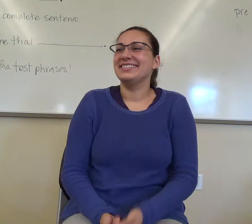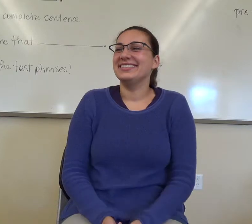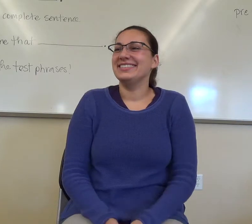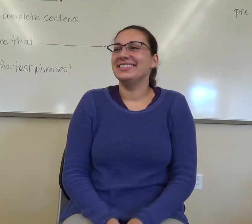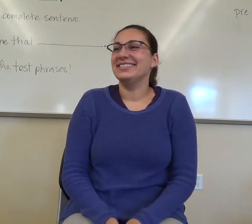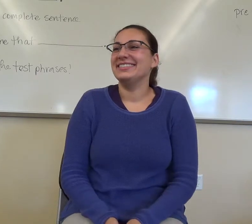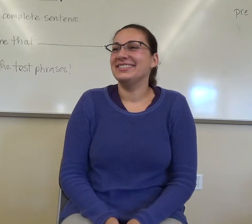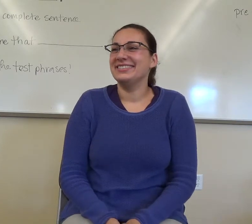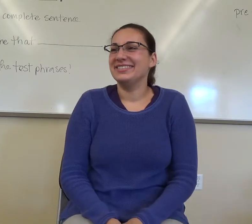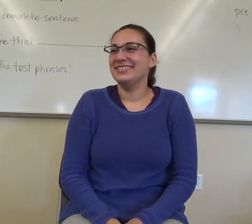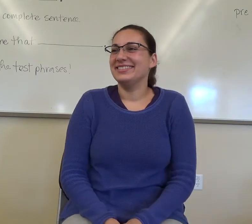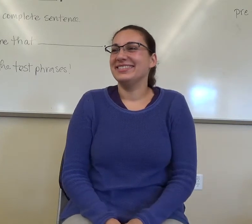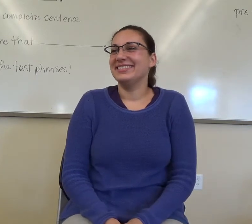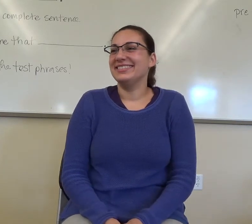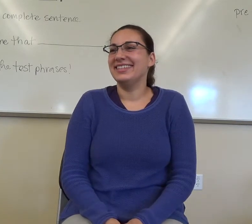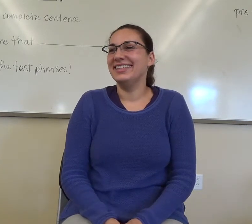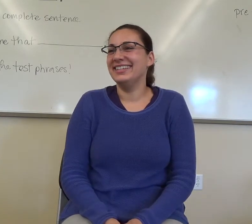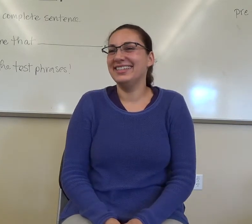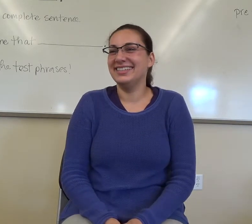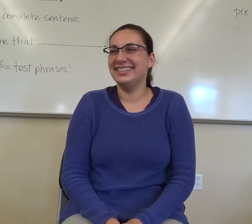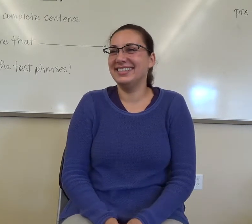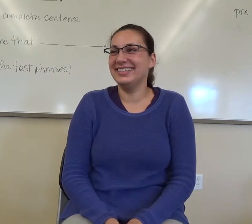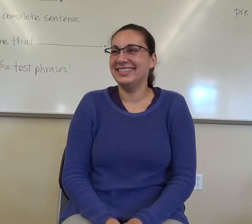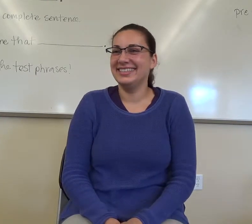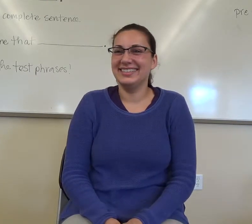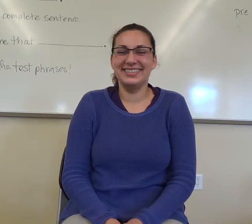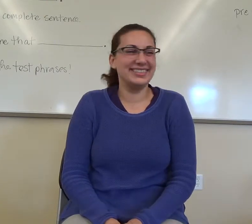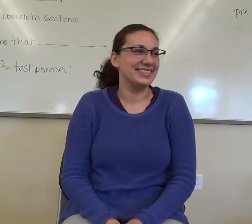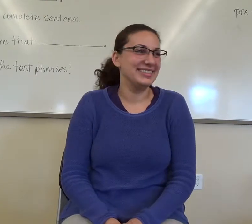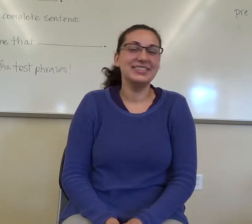A little list of what we have to tell you.